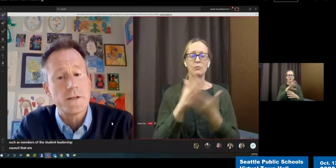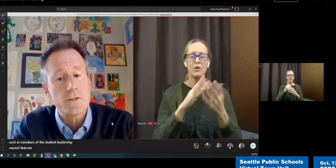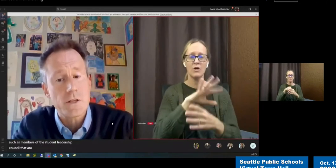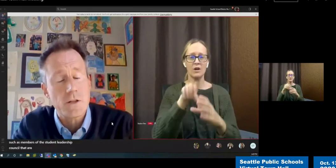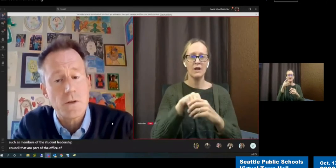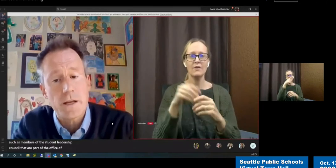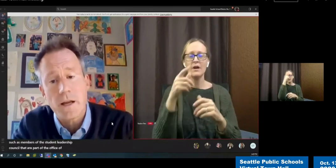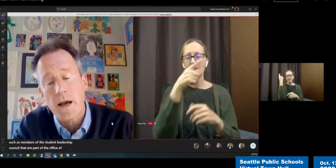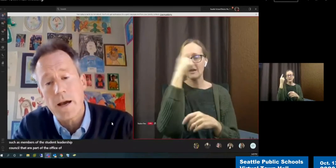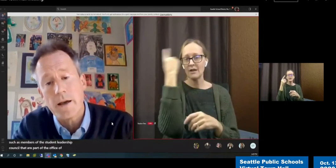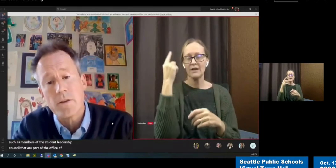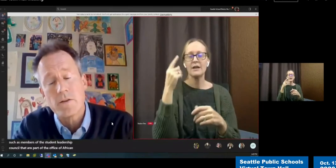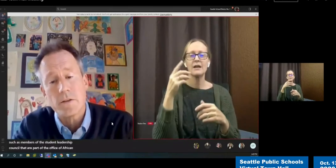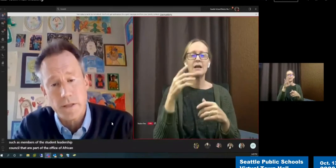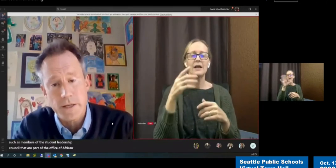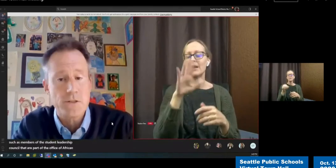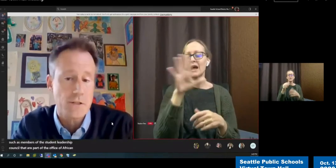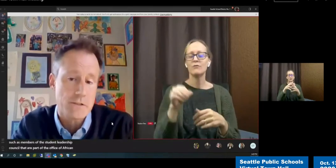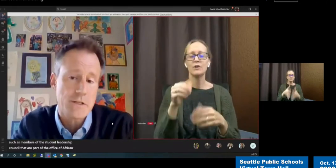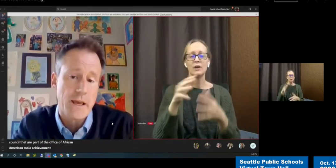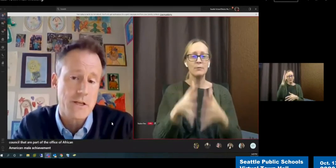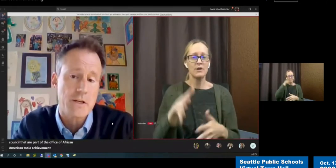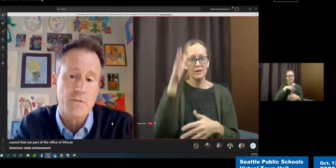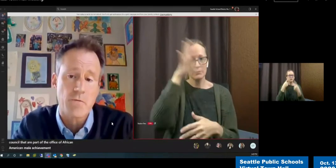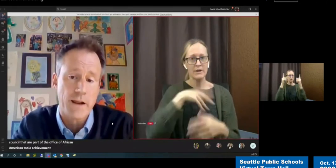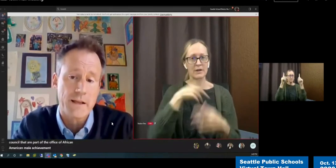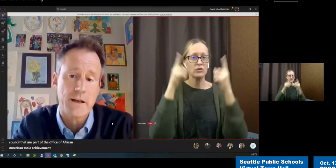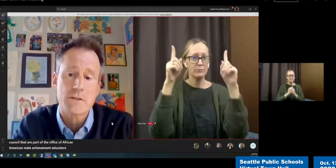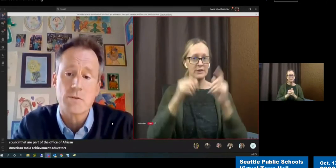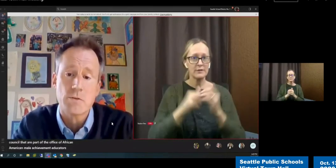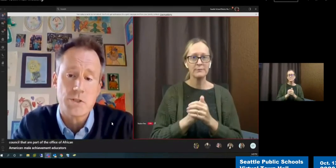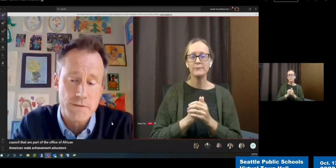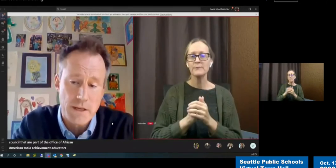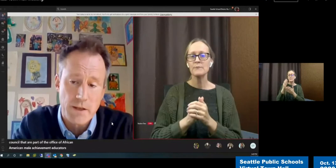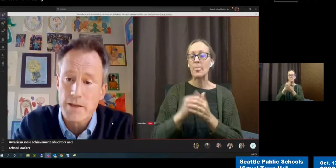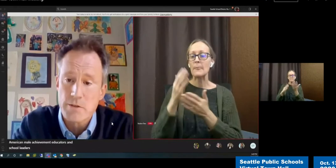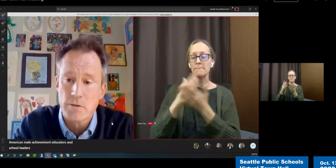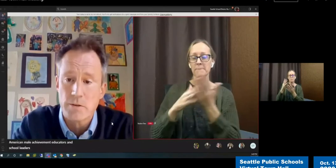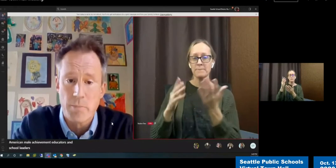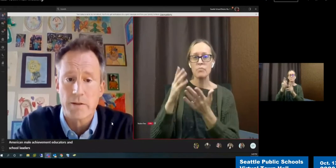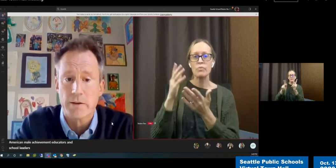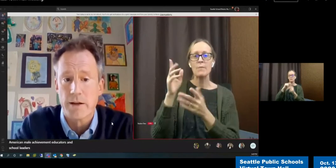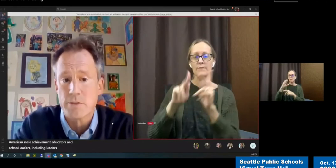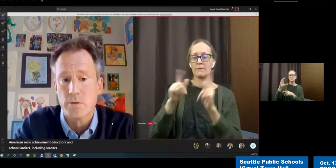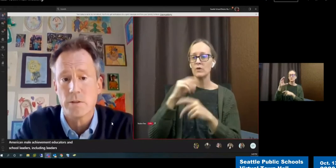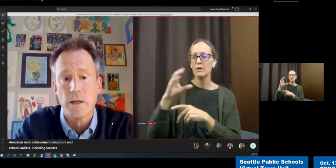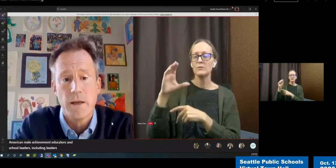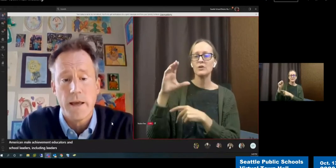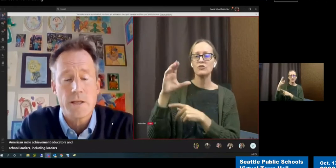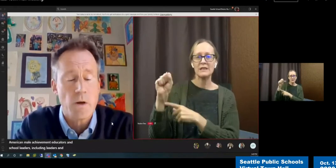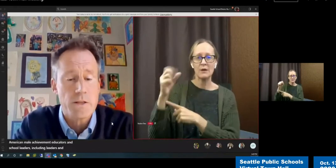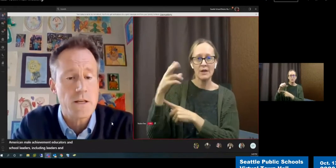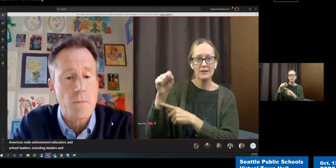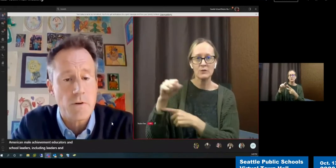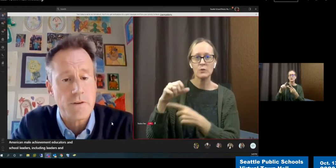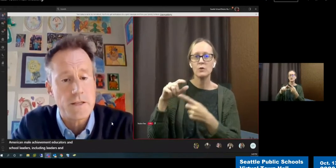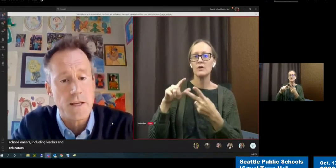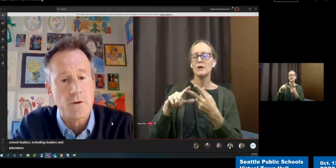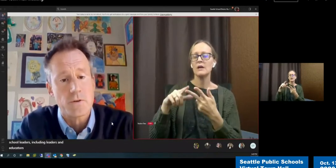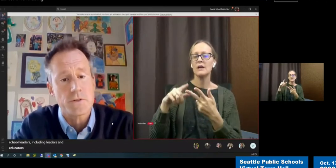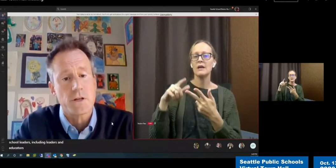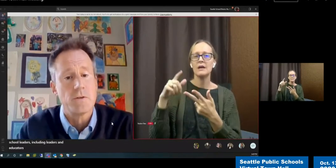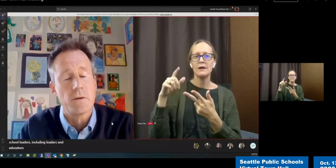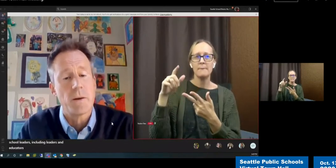school leaders, including leaders and educators from Franklin High School, Chief Self High School and Ballard High School, as well as a number of key